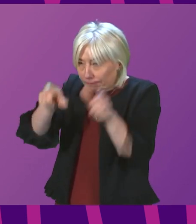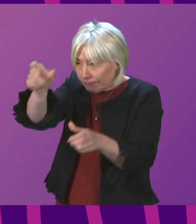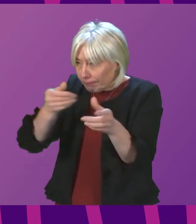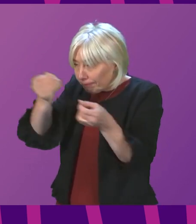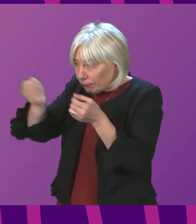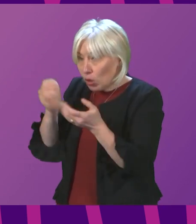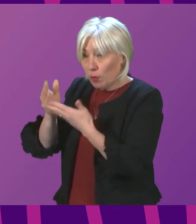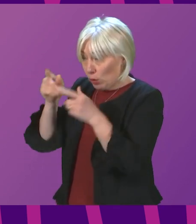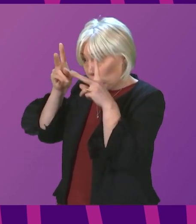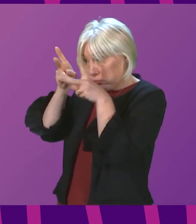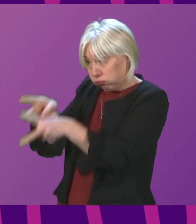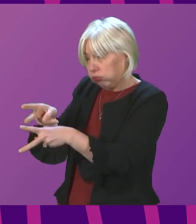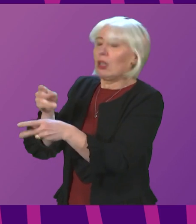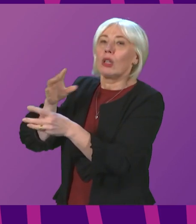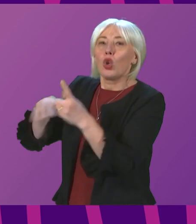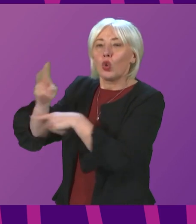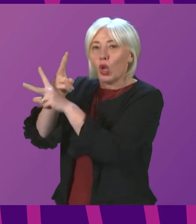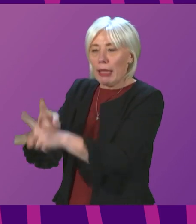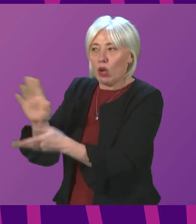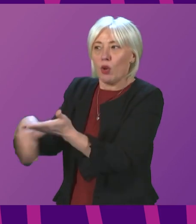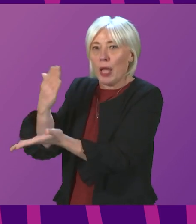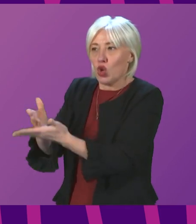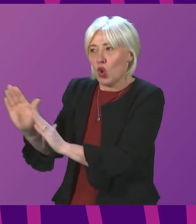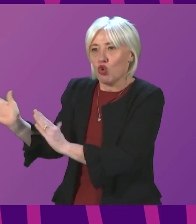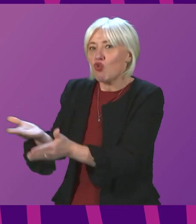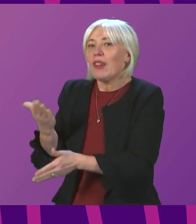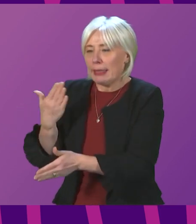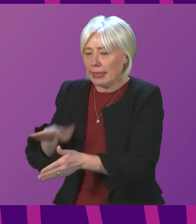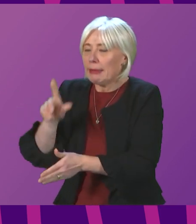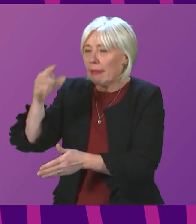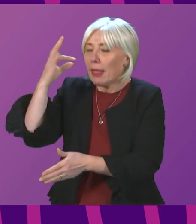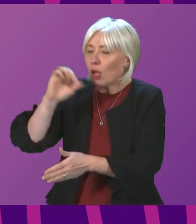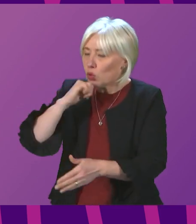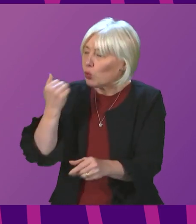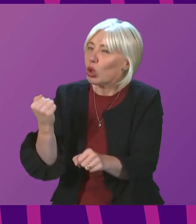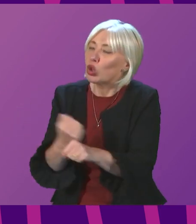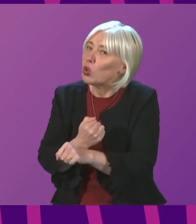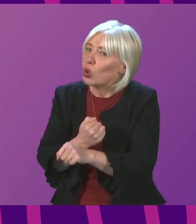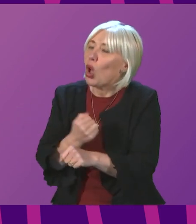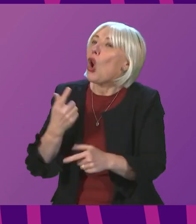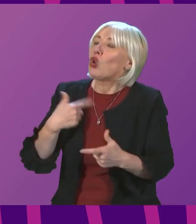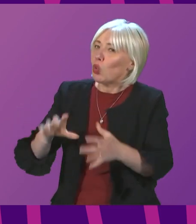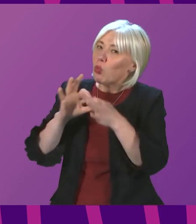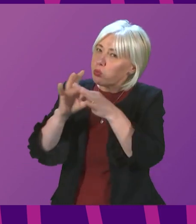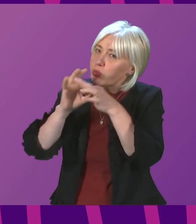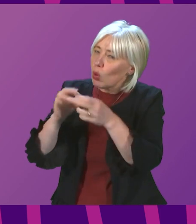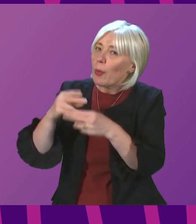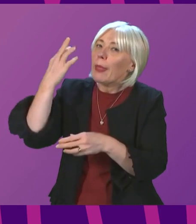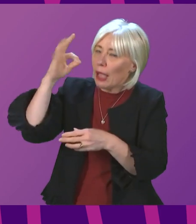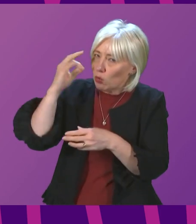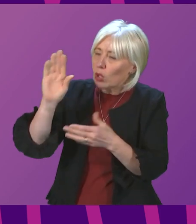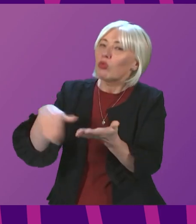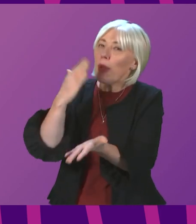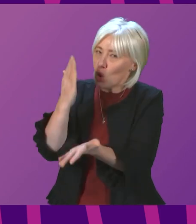on social care get the services that they need. That is what they will do. So we continue to work very carefully with local authorities to